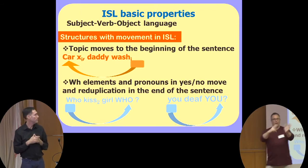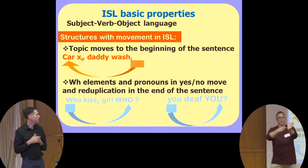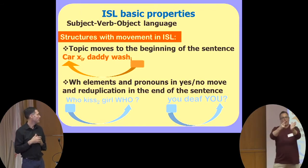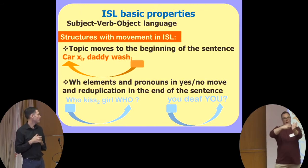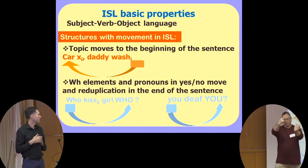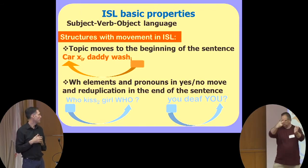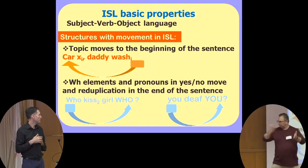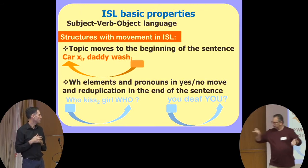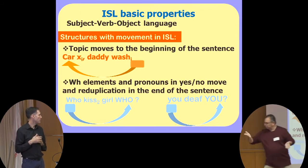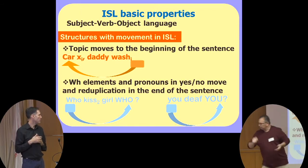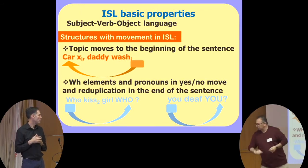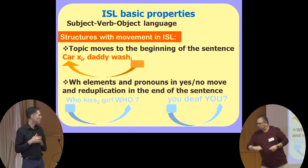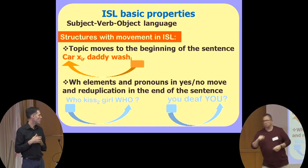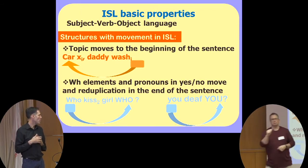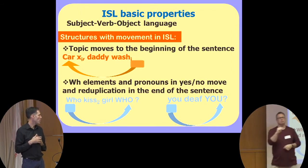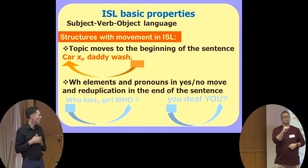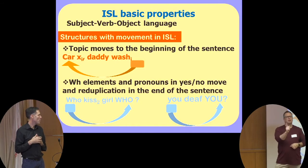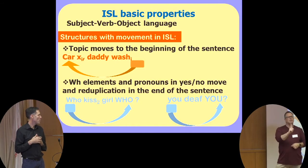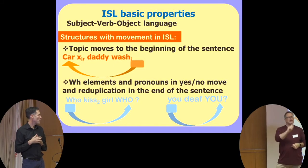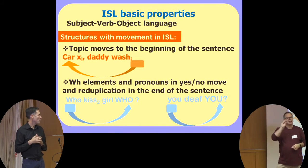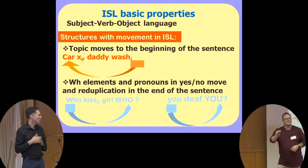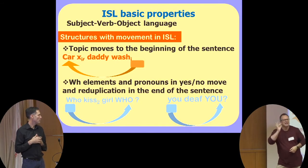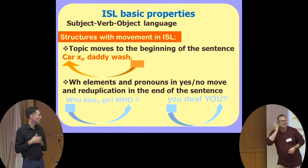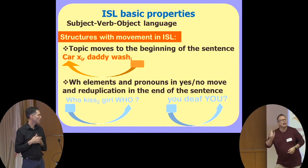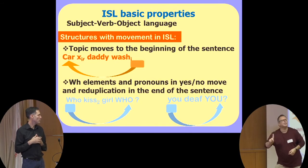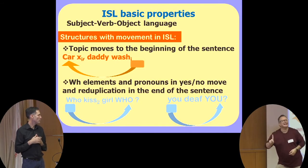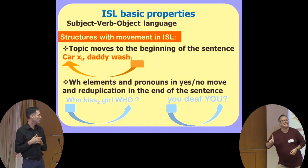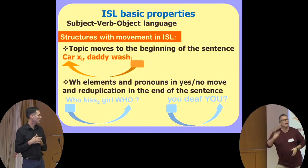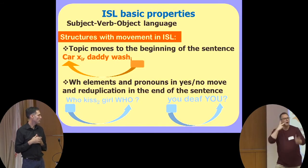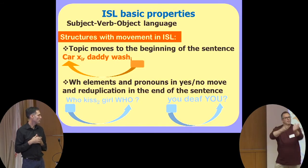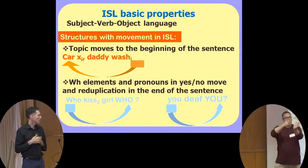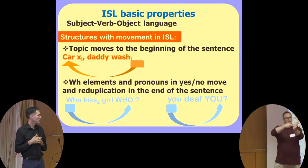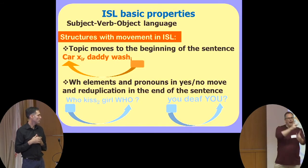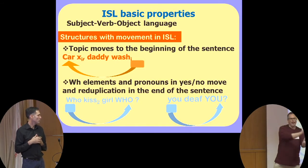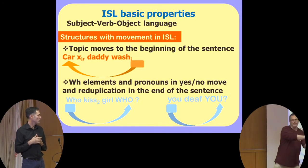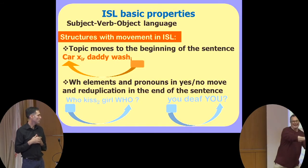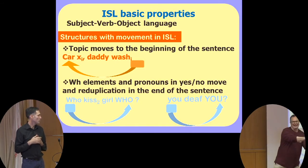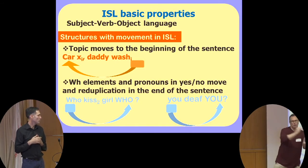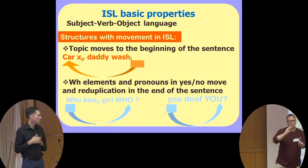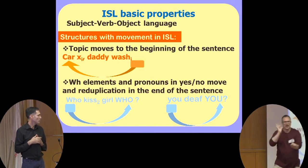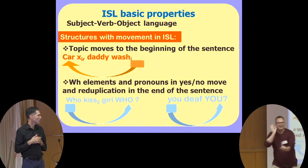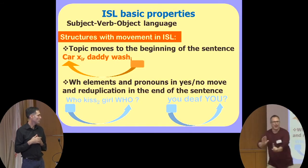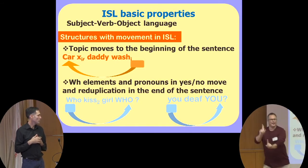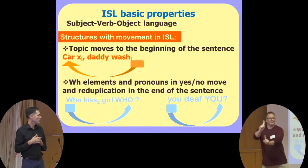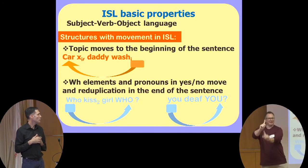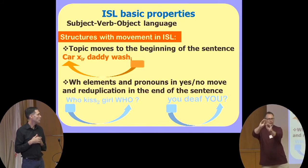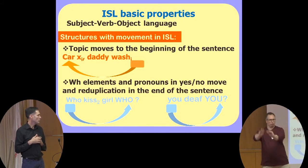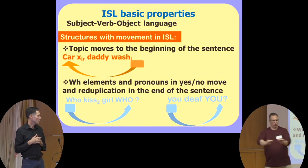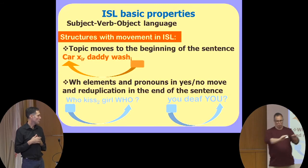And here as well you can see movement. For example, you see who